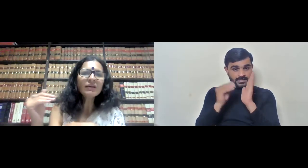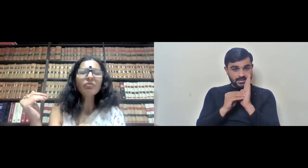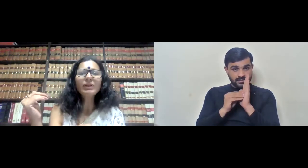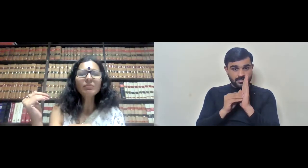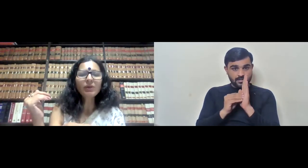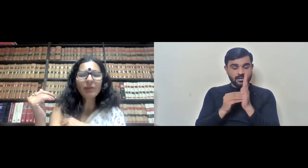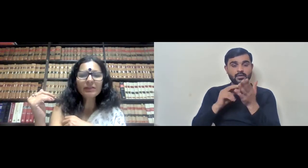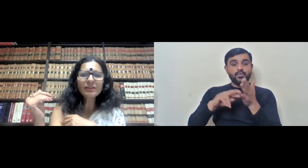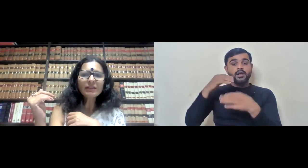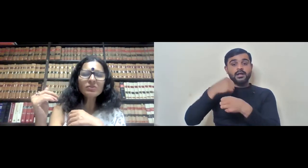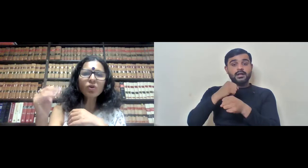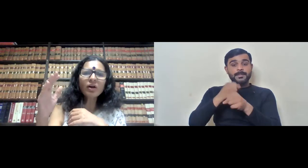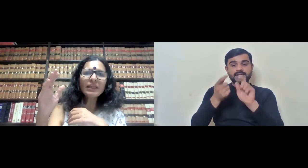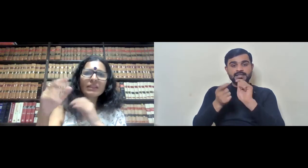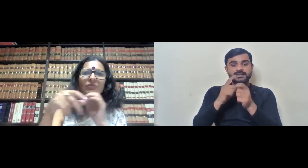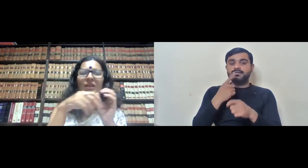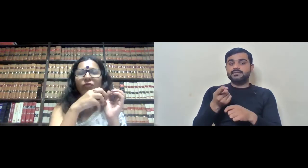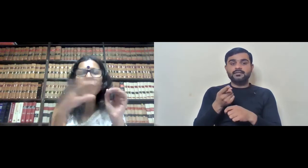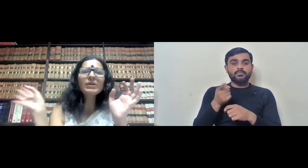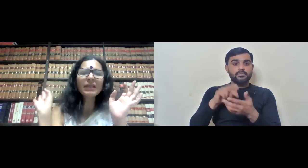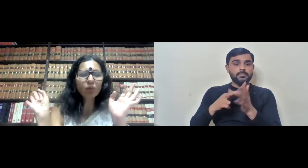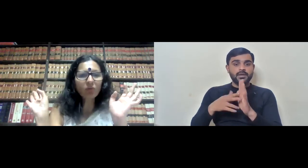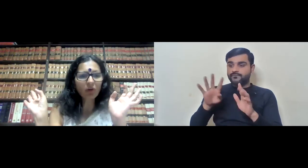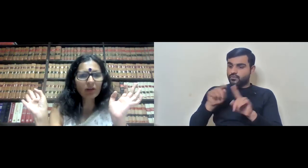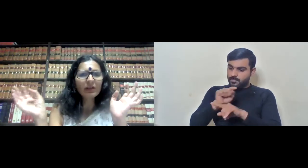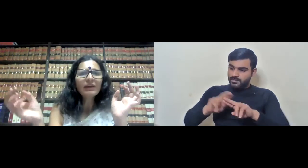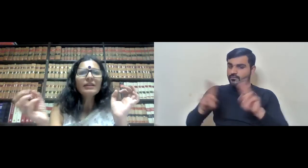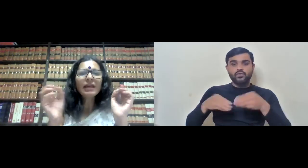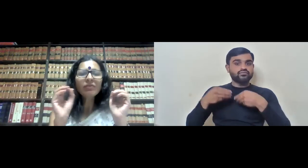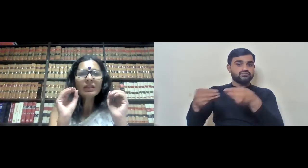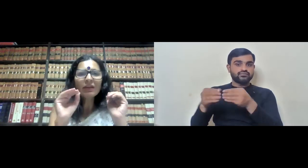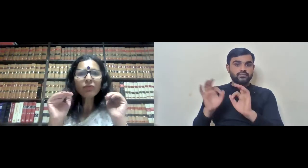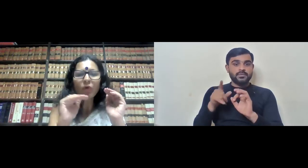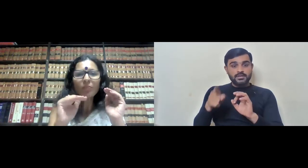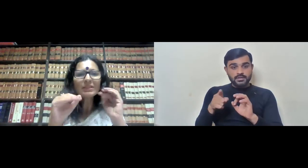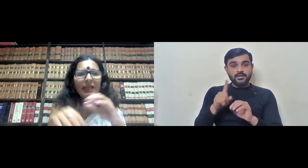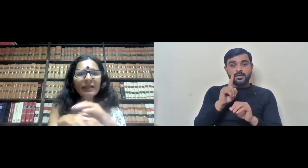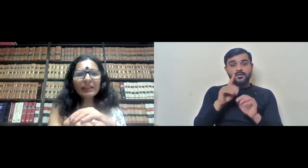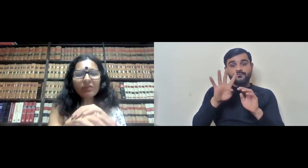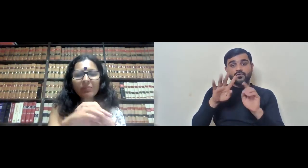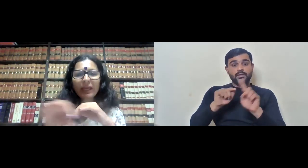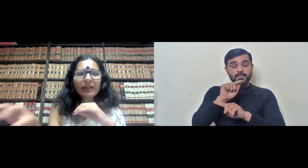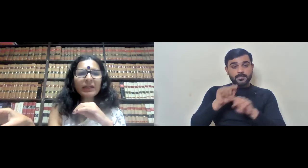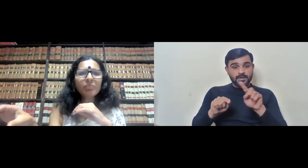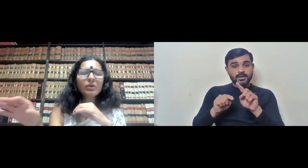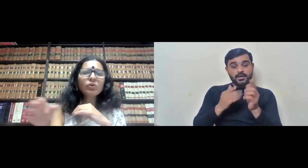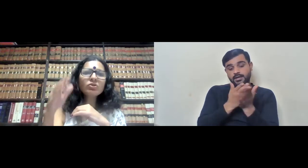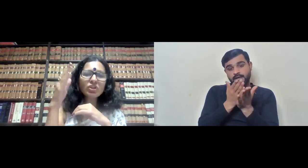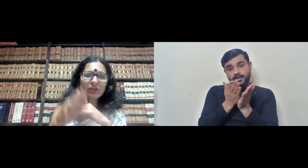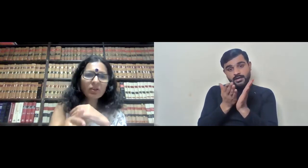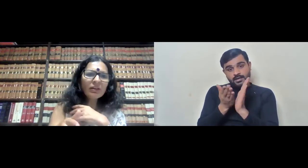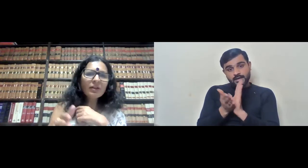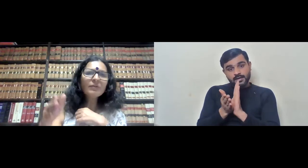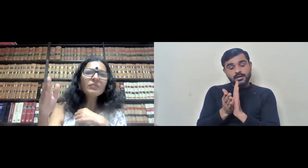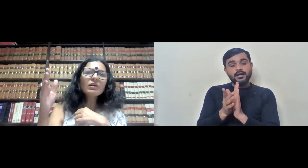way the government implements it is not that they will give 4% overall. They will give 4% and they will break it up into